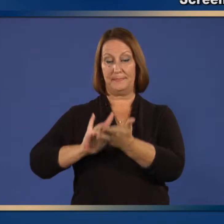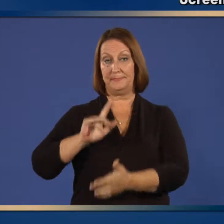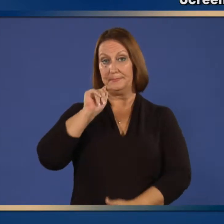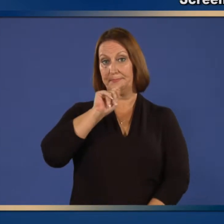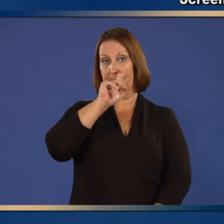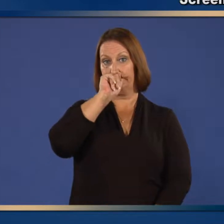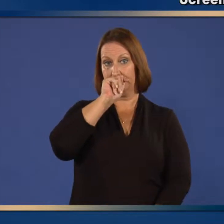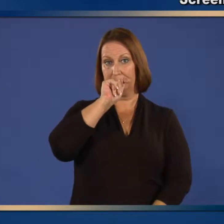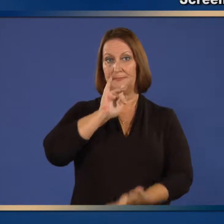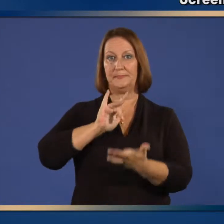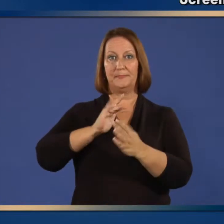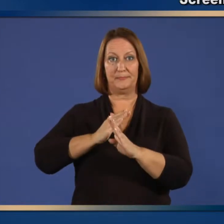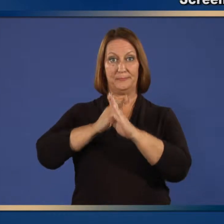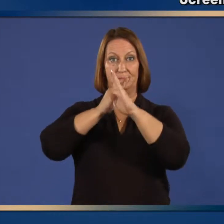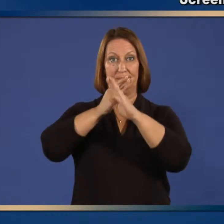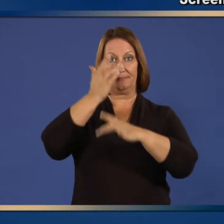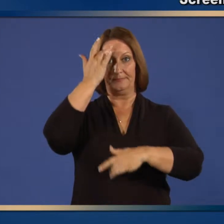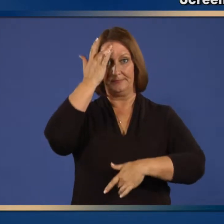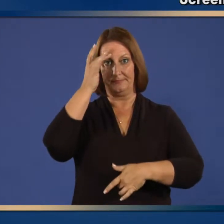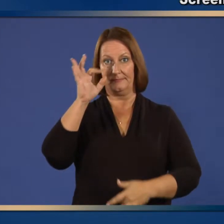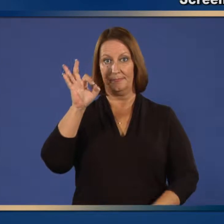Influenza Vaccination